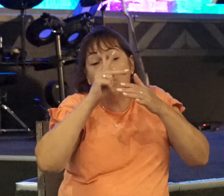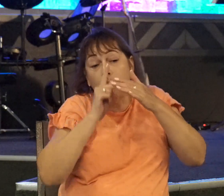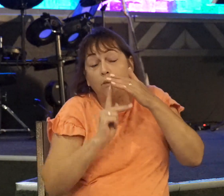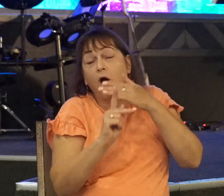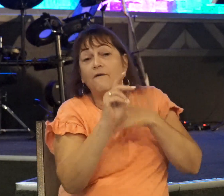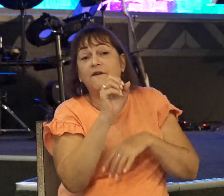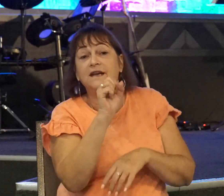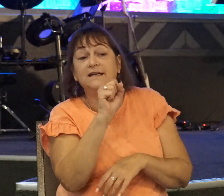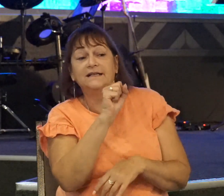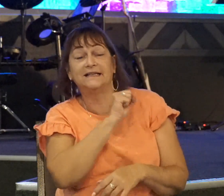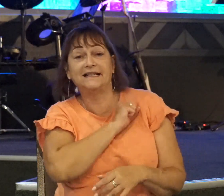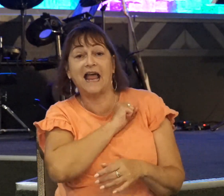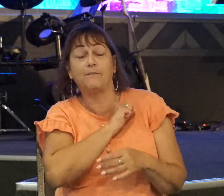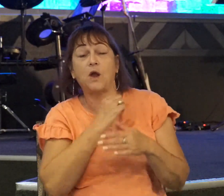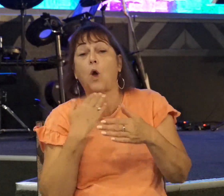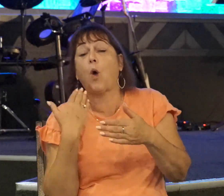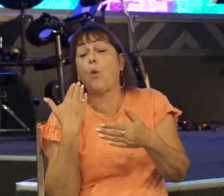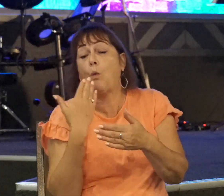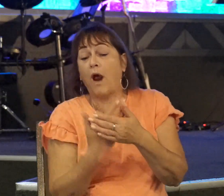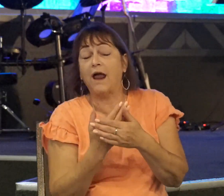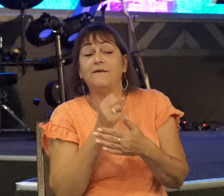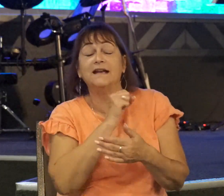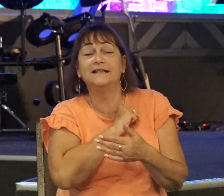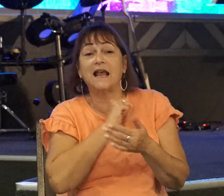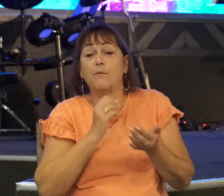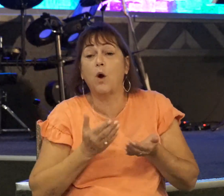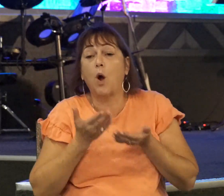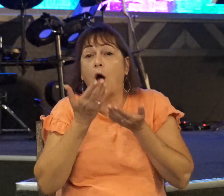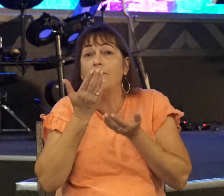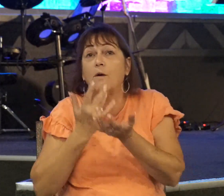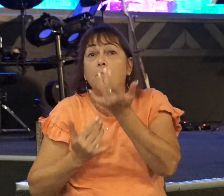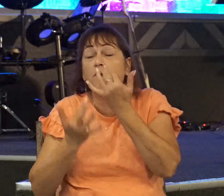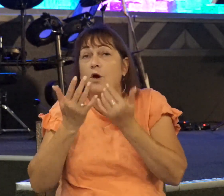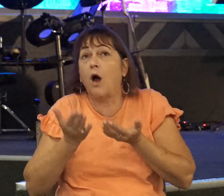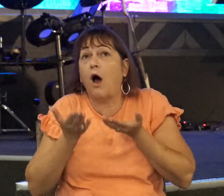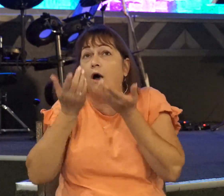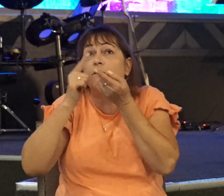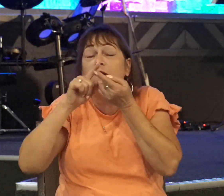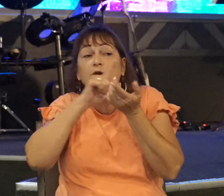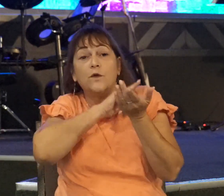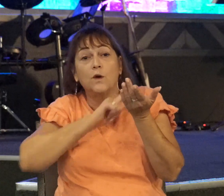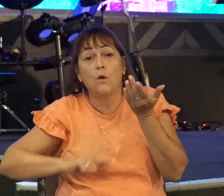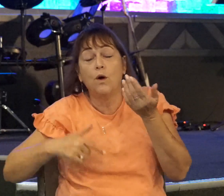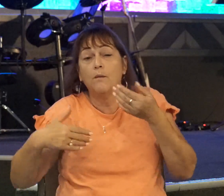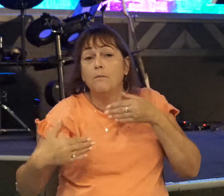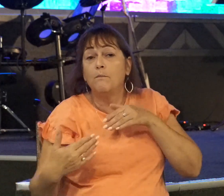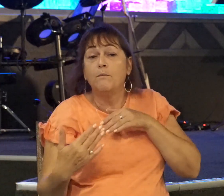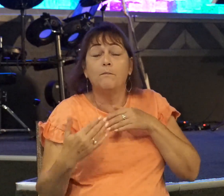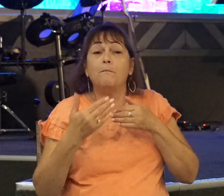arrived, And Samuel would offer up burnt offerings unto the Lord before they went in battle.